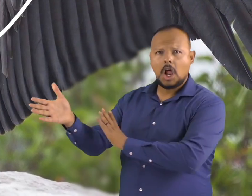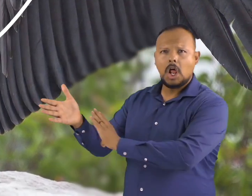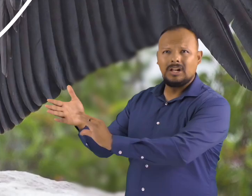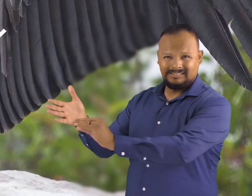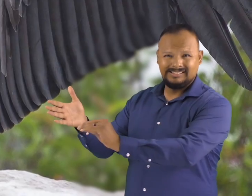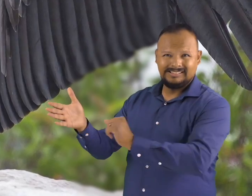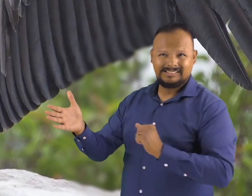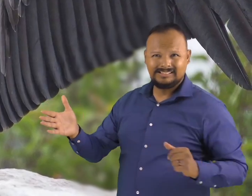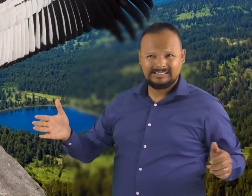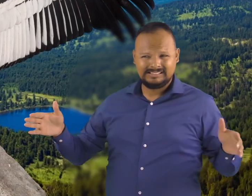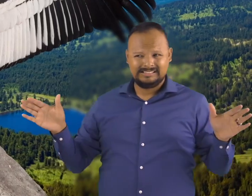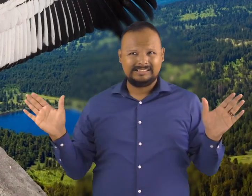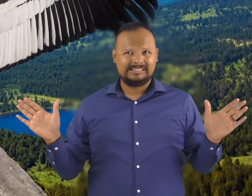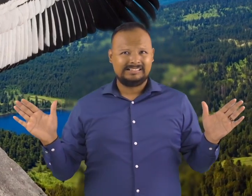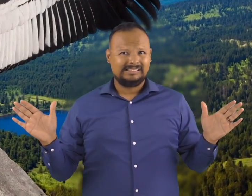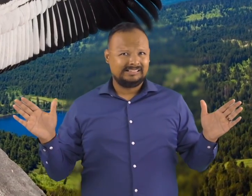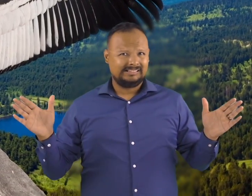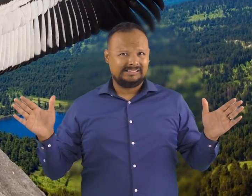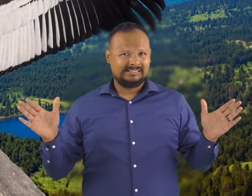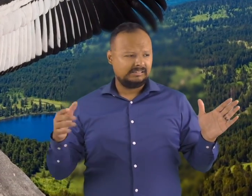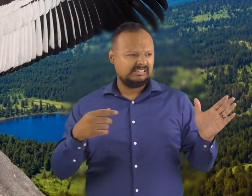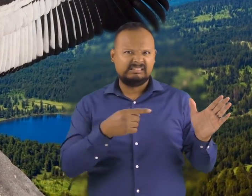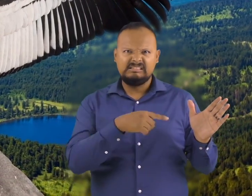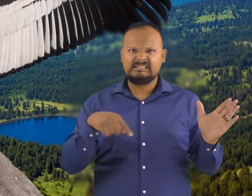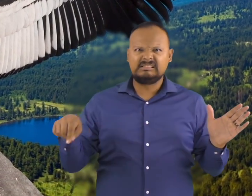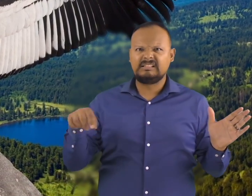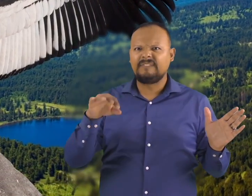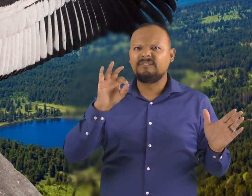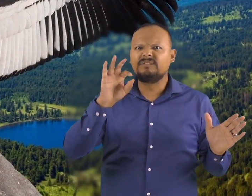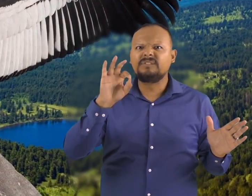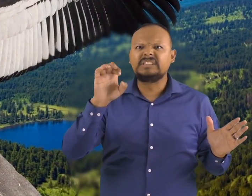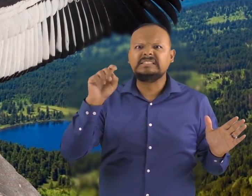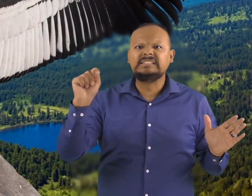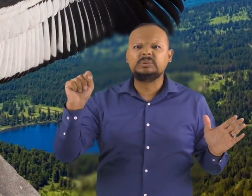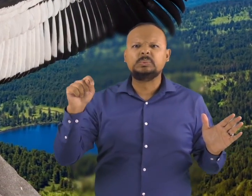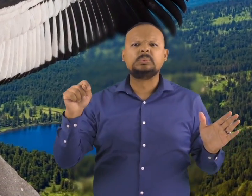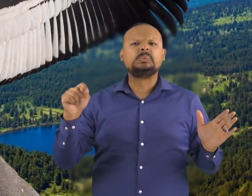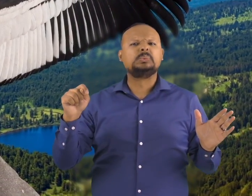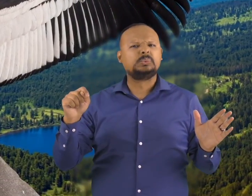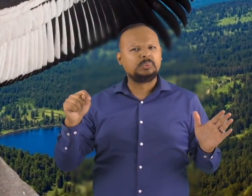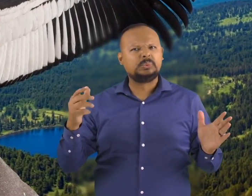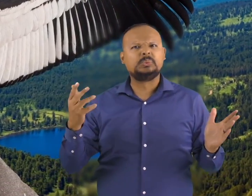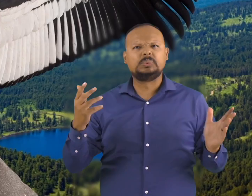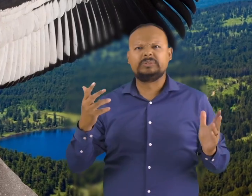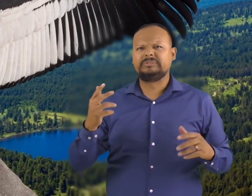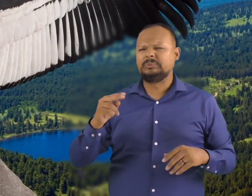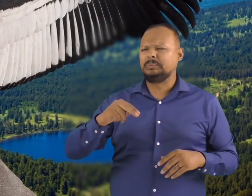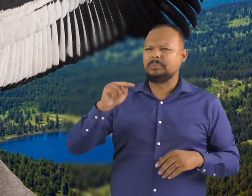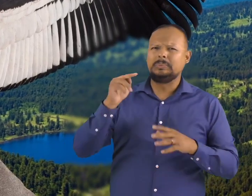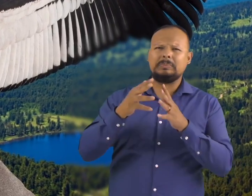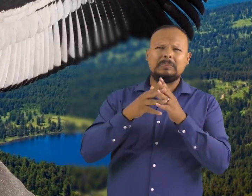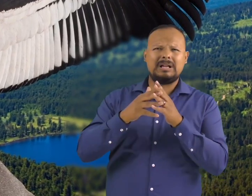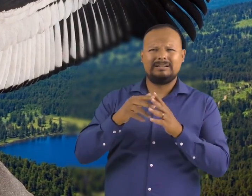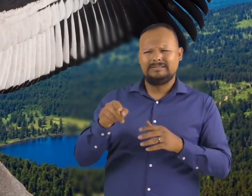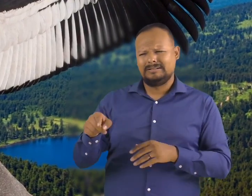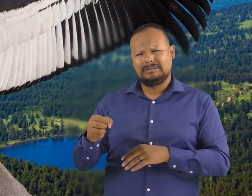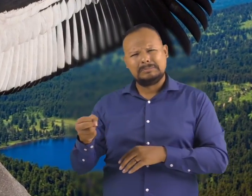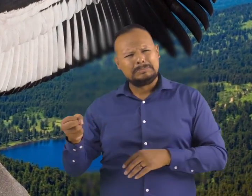of its wings. At around 9 feet, the condor has the largest wingspan of any bird in North America.